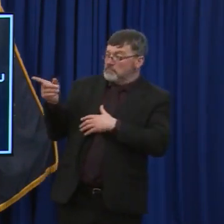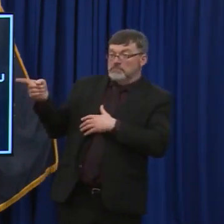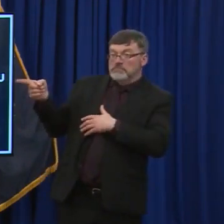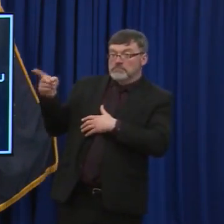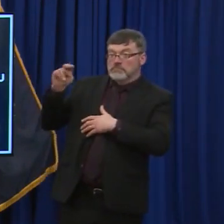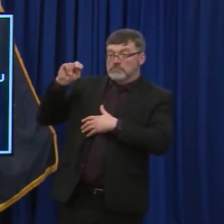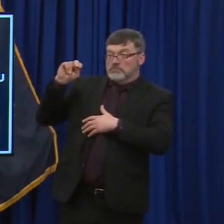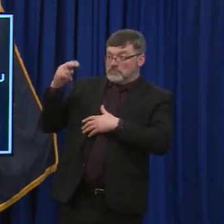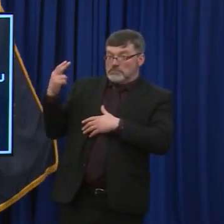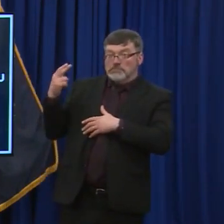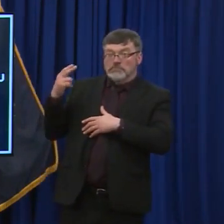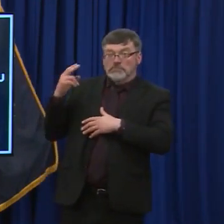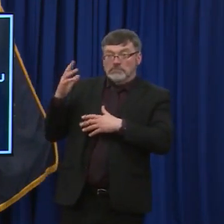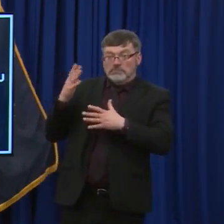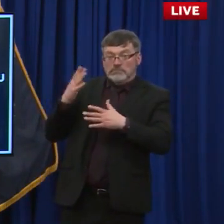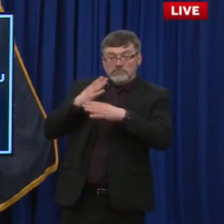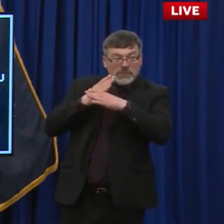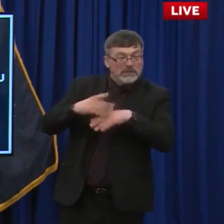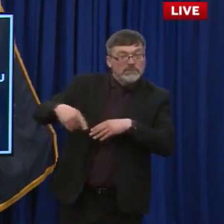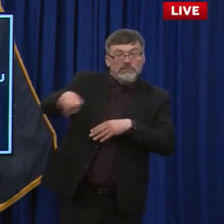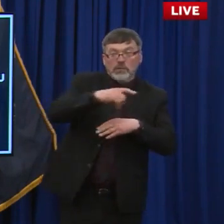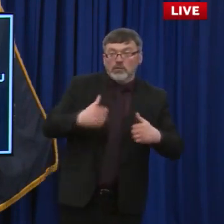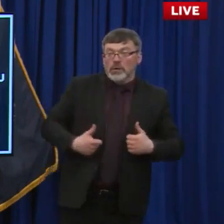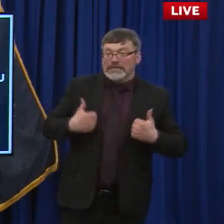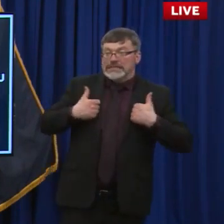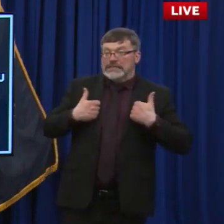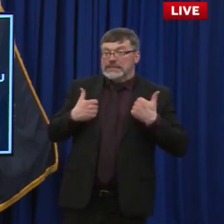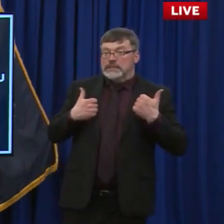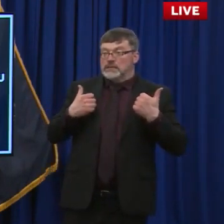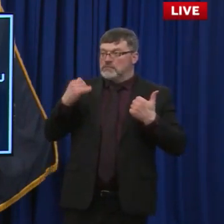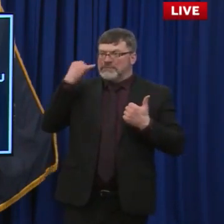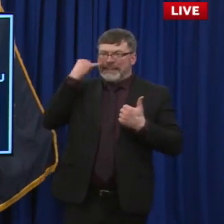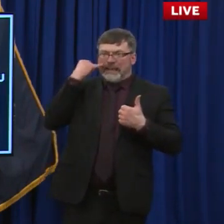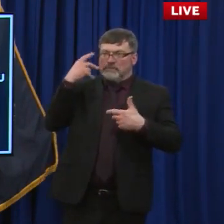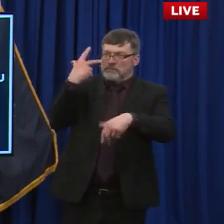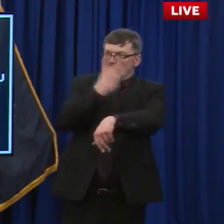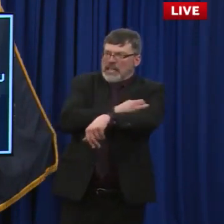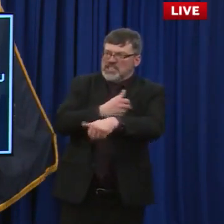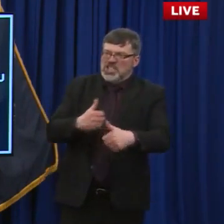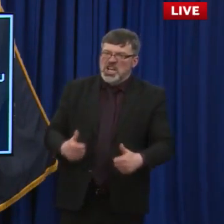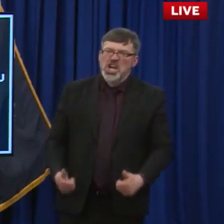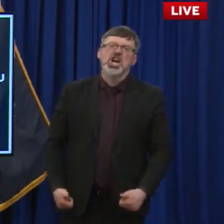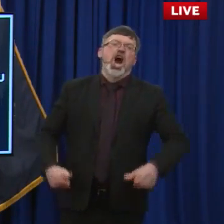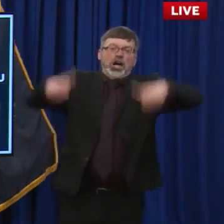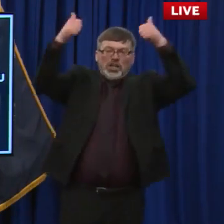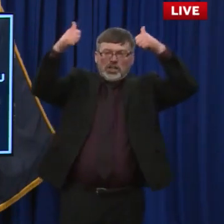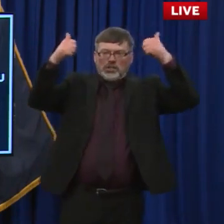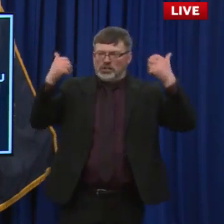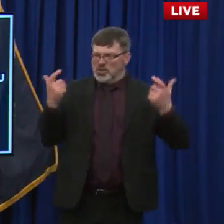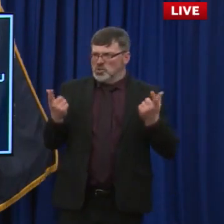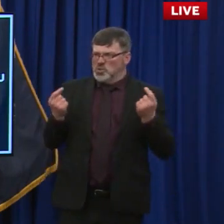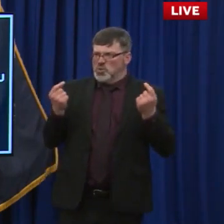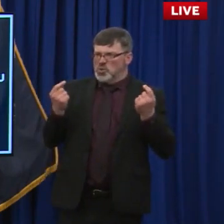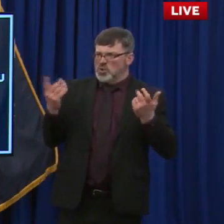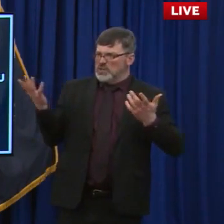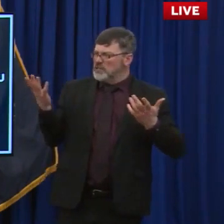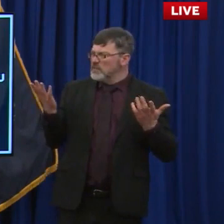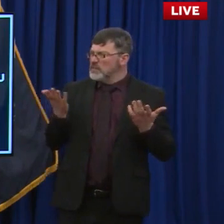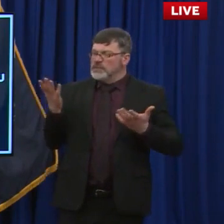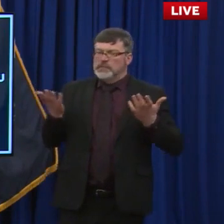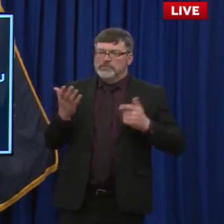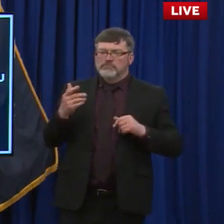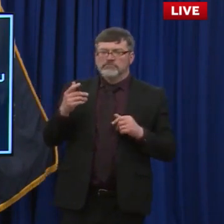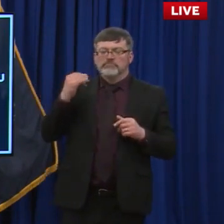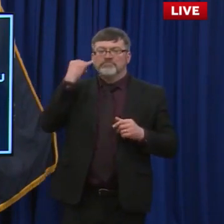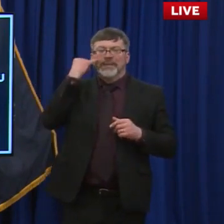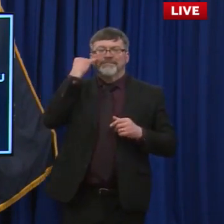against, uh, a future of, of high-priced vaccines? If this is, if for some reason we need to